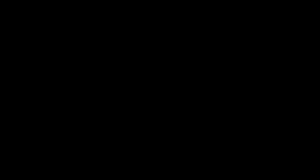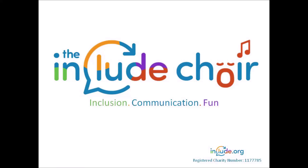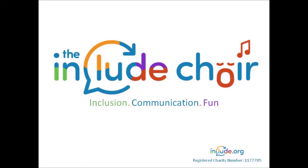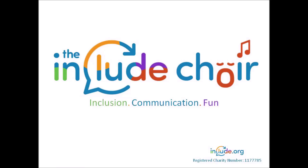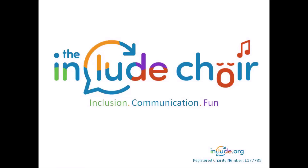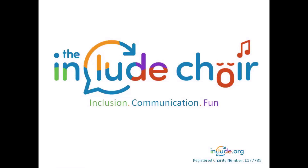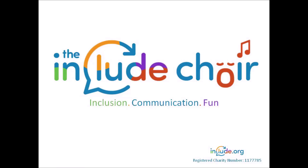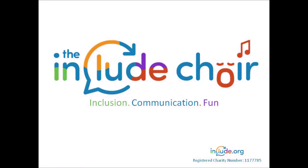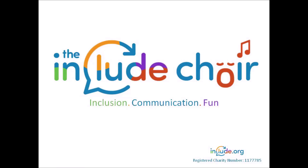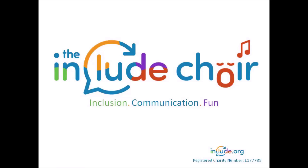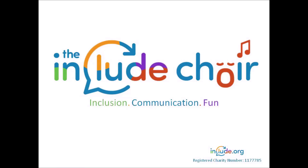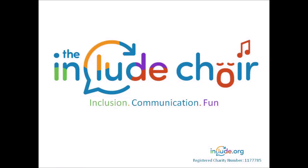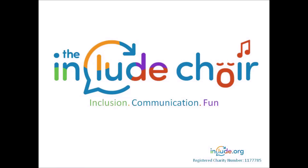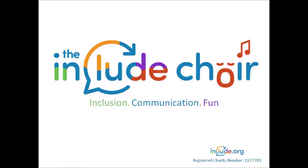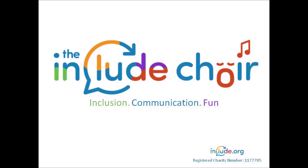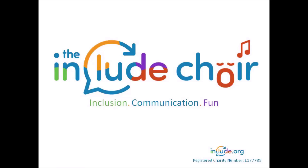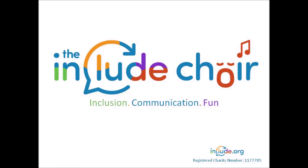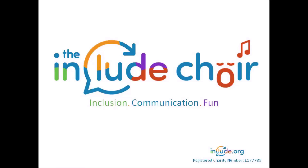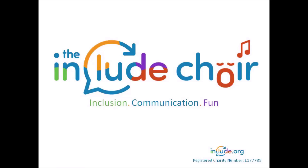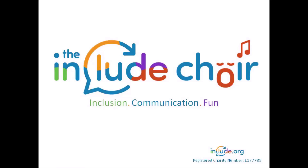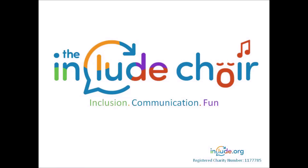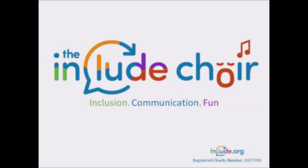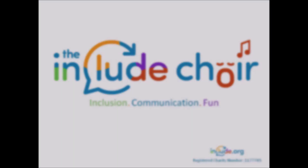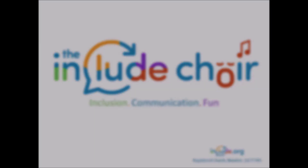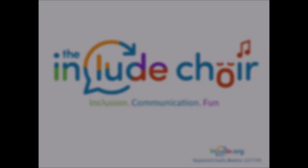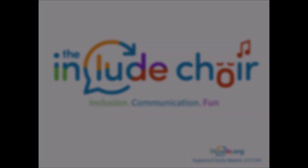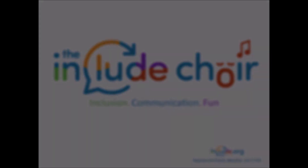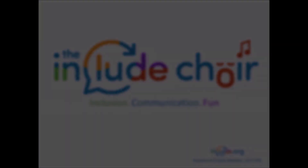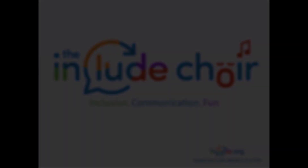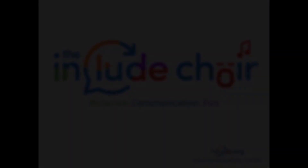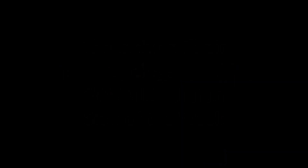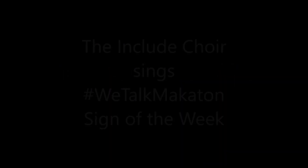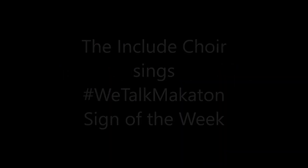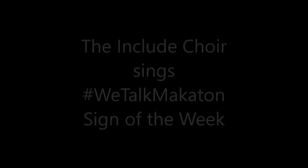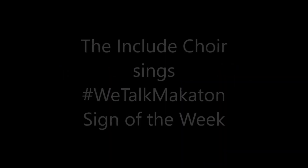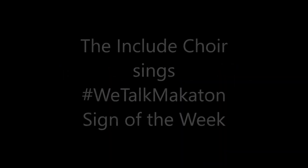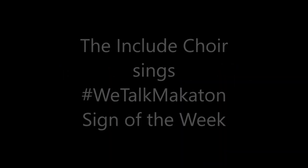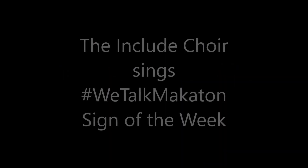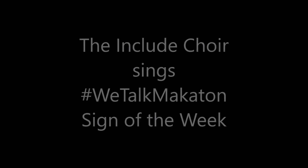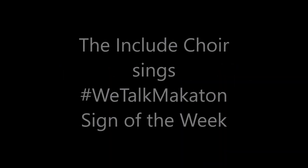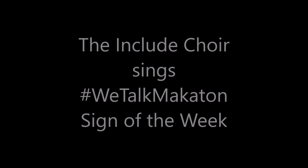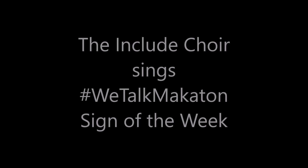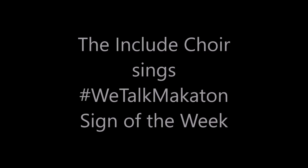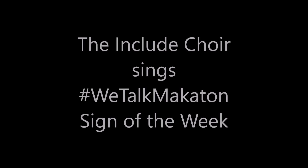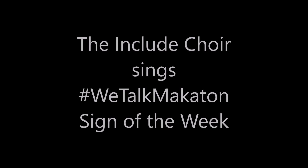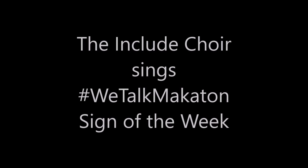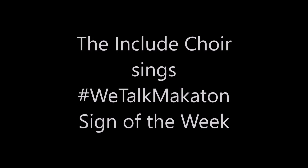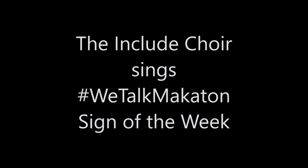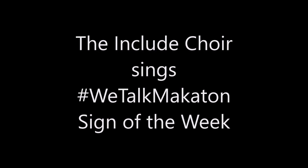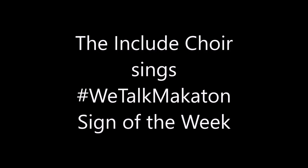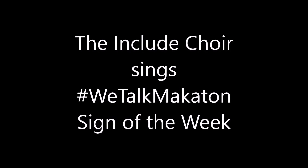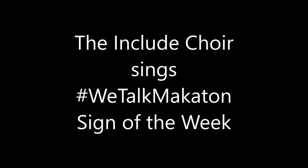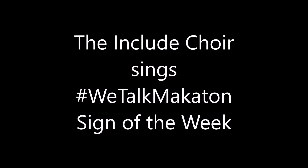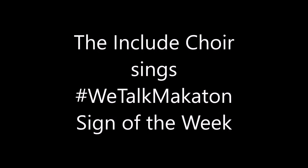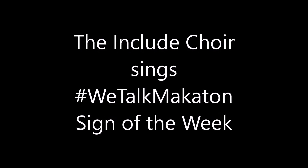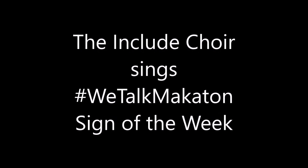The Include Choir sings the Makaton Sign of the Week.